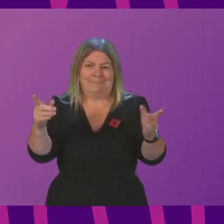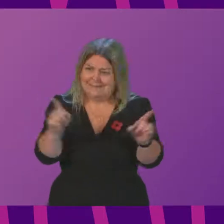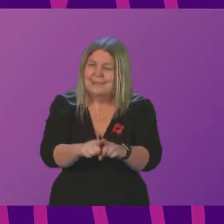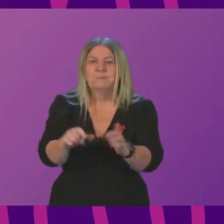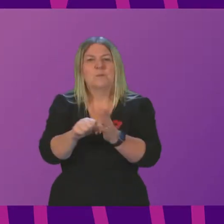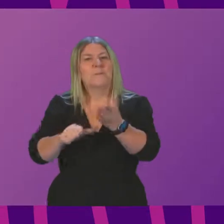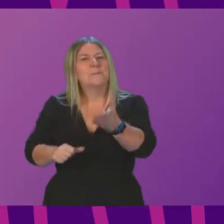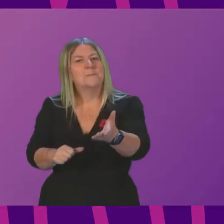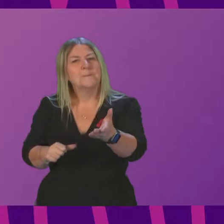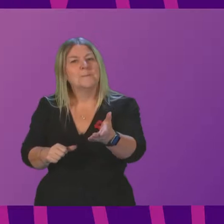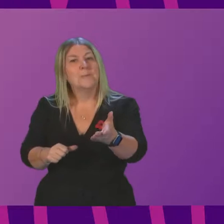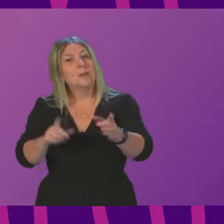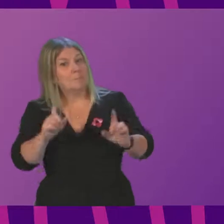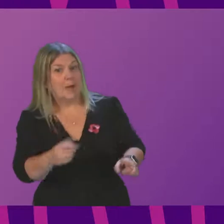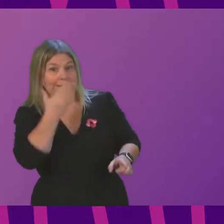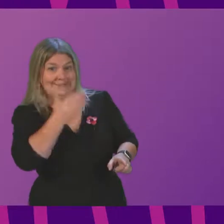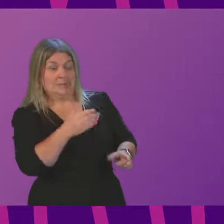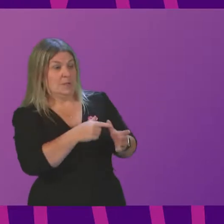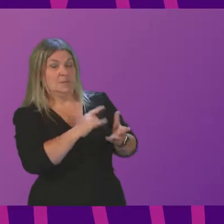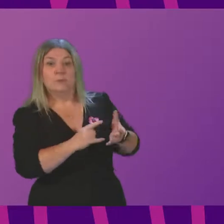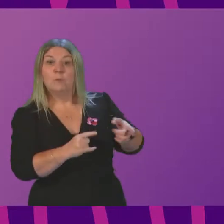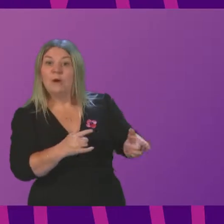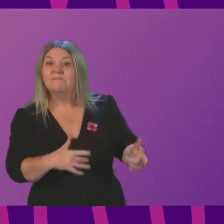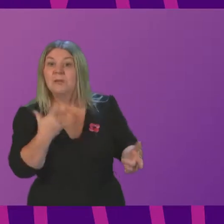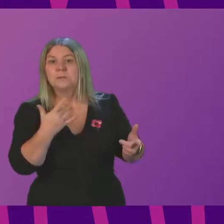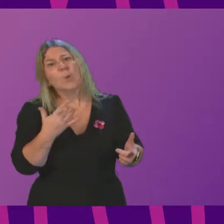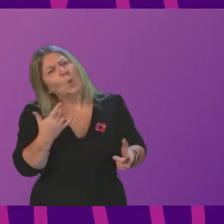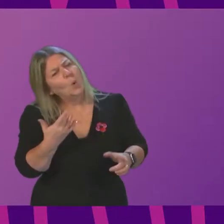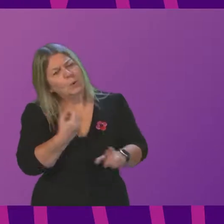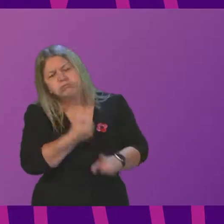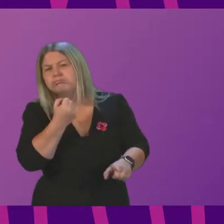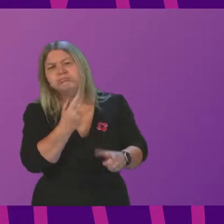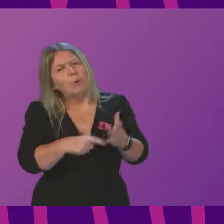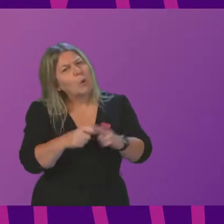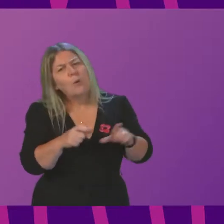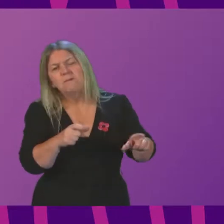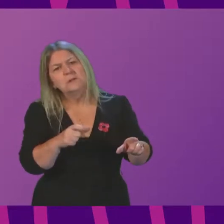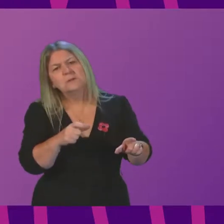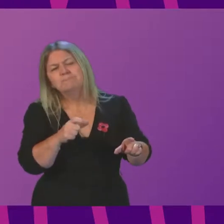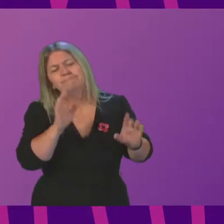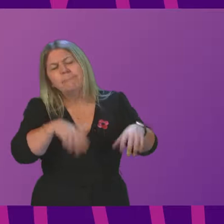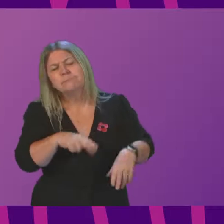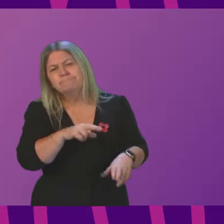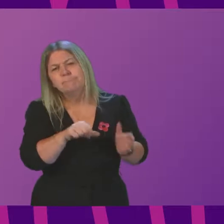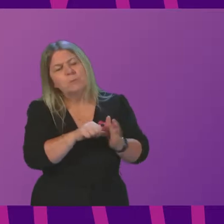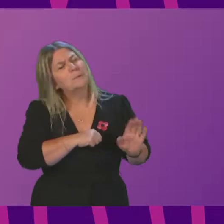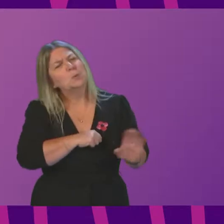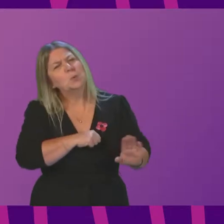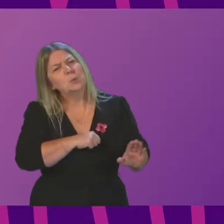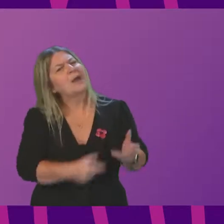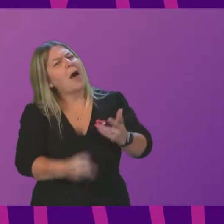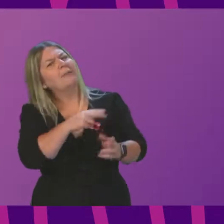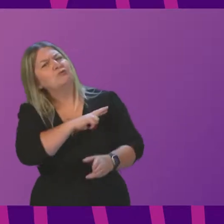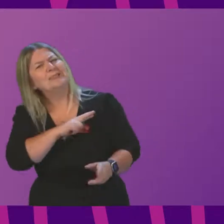Yet, apparently, according to Mr Sarwar, the impact of Covid is irrelevant to that process. I am not going to accept